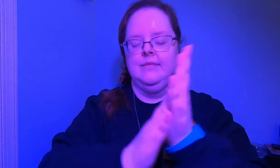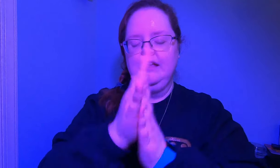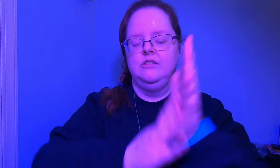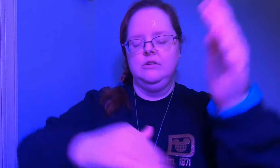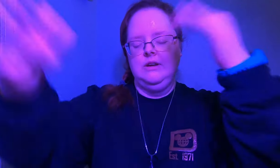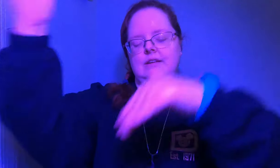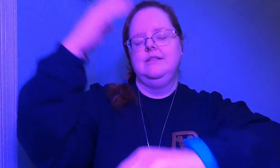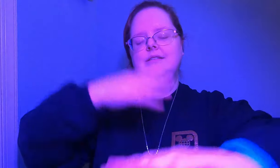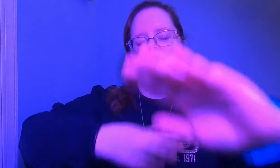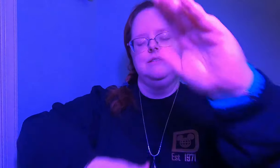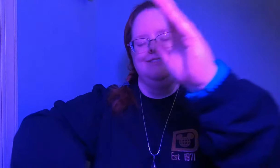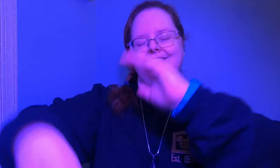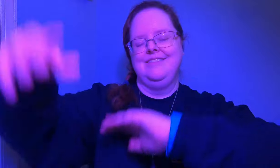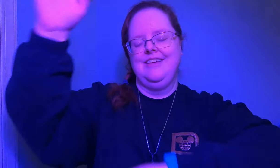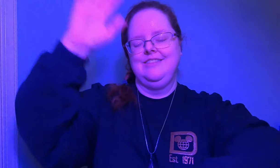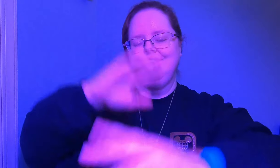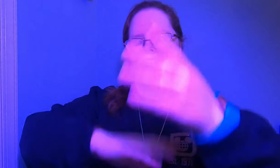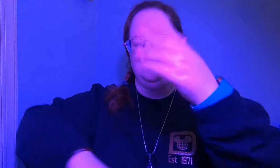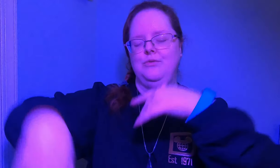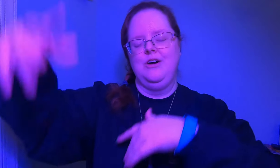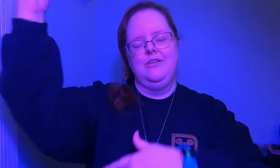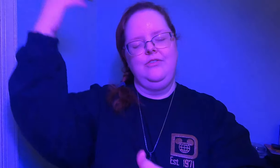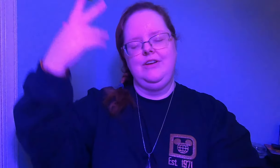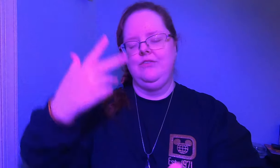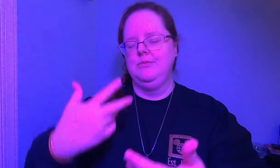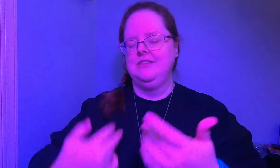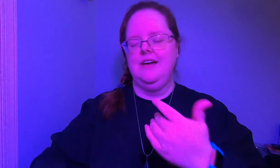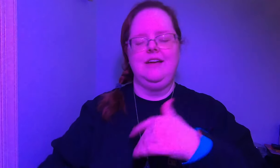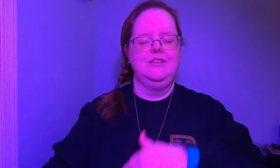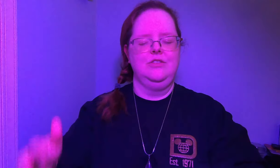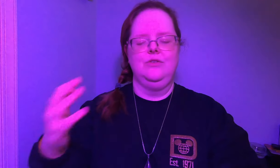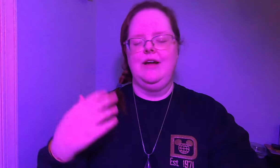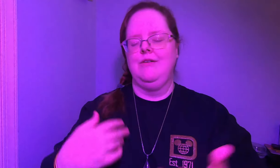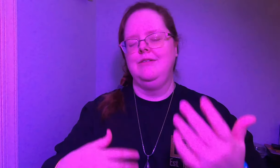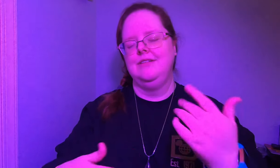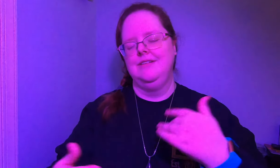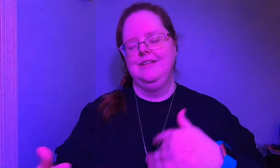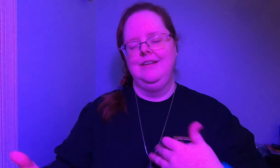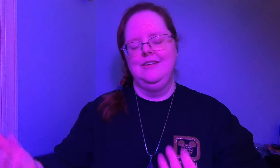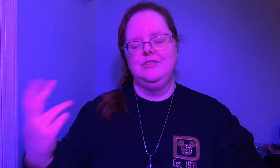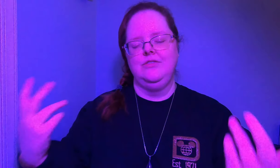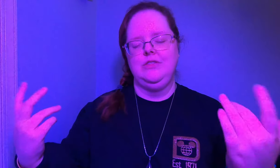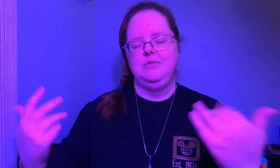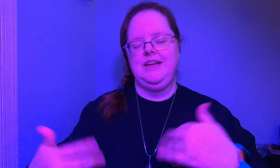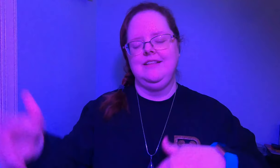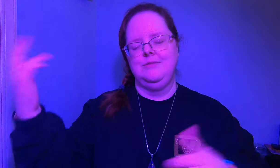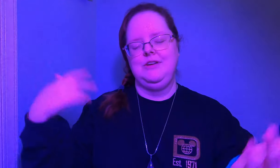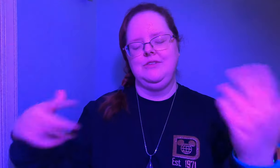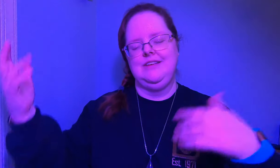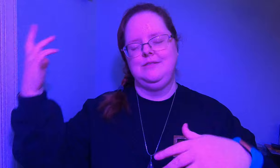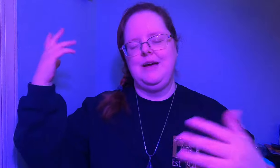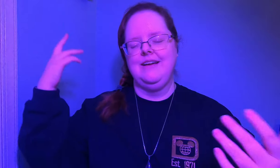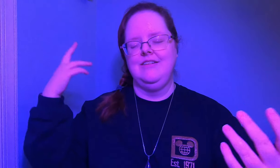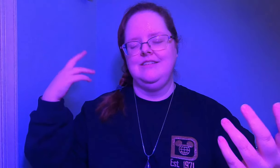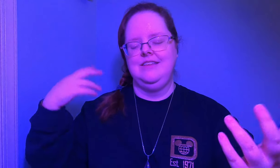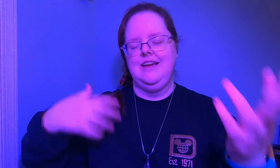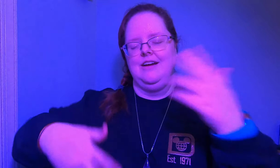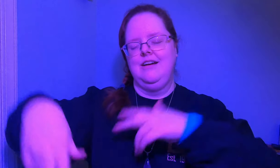so it is like the cycle of water falling from the sky into the ground serving the plants being released back out into the air